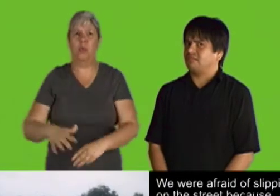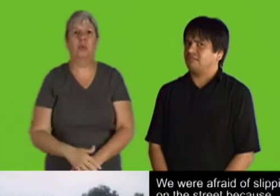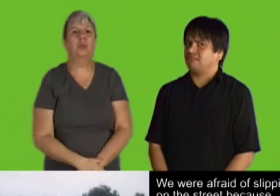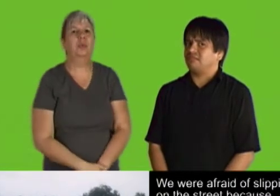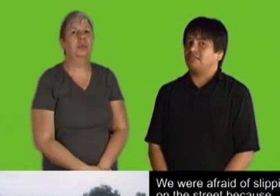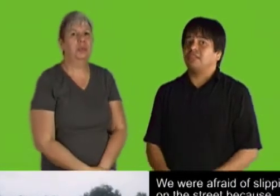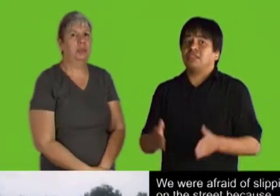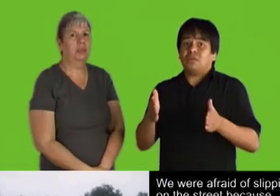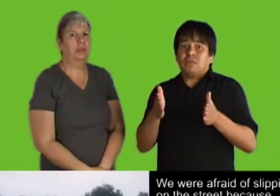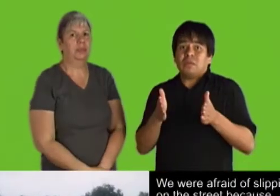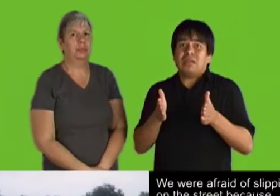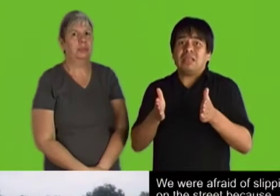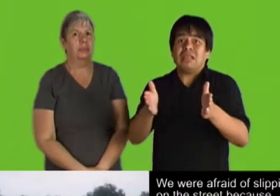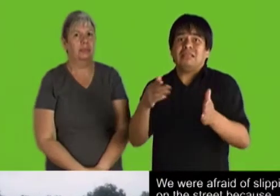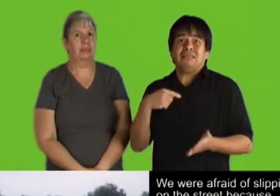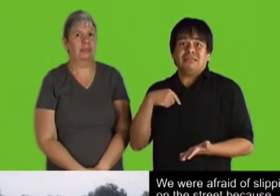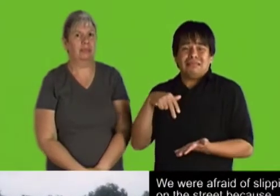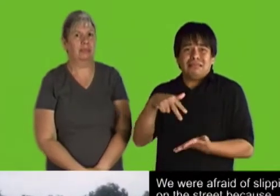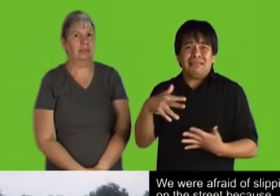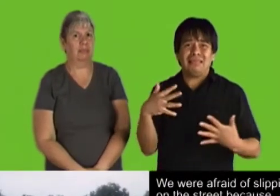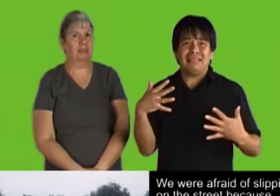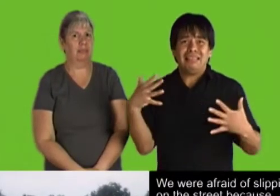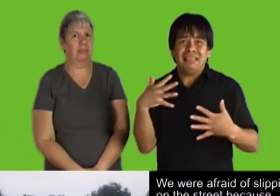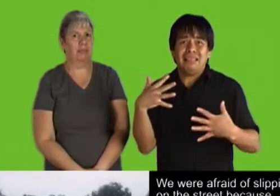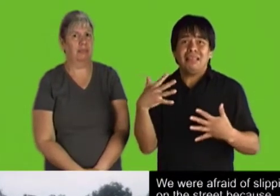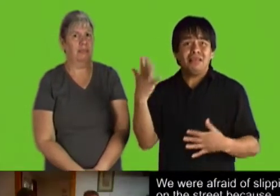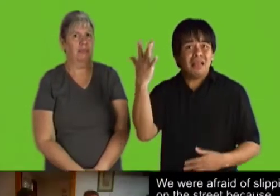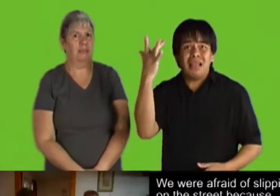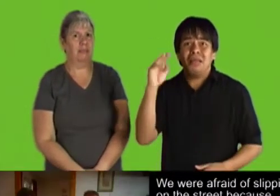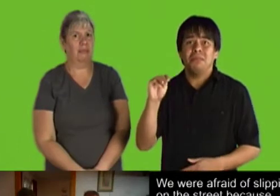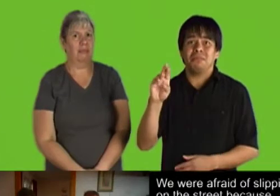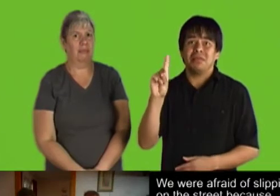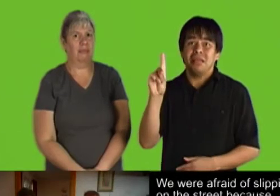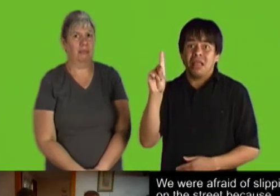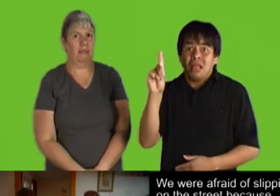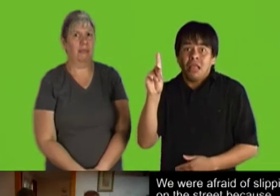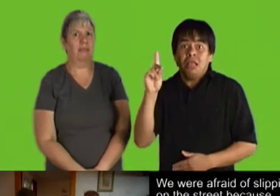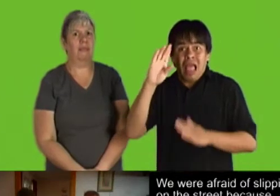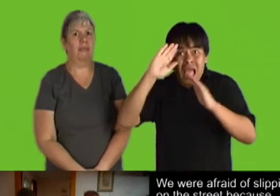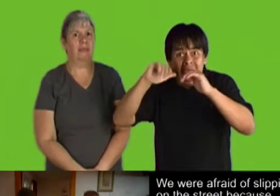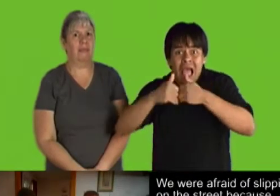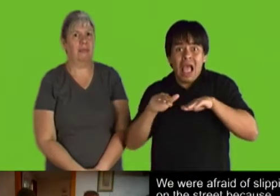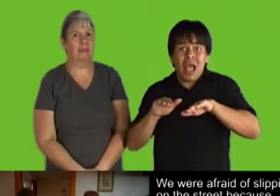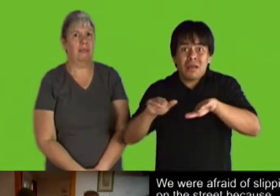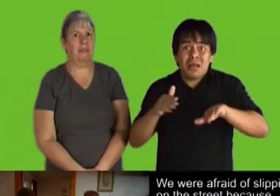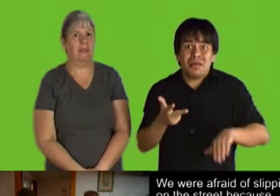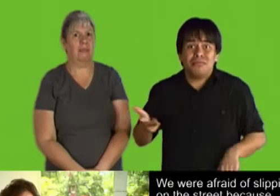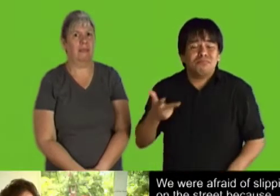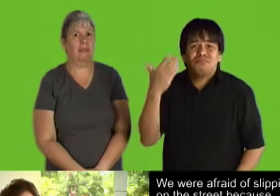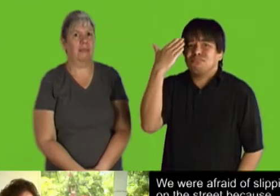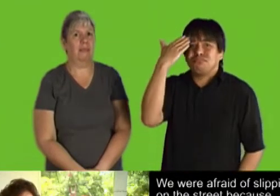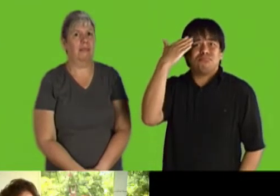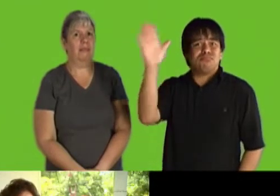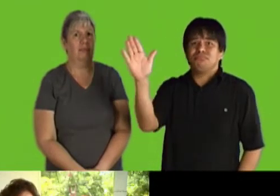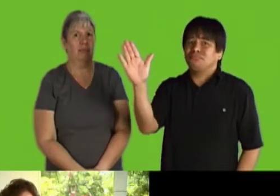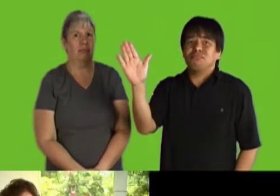We were afraid of slipping on the street because of the mud underneath us. And neither one of us knows how to swim.